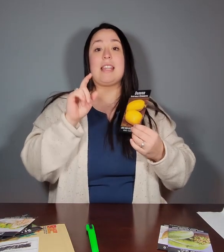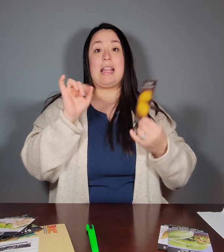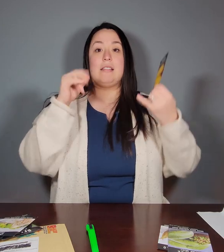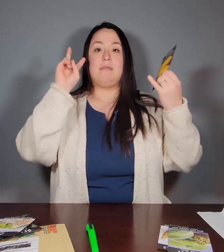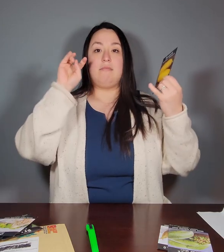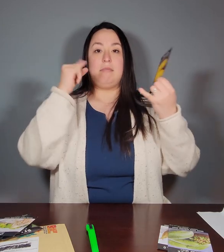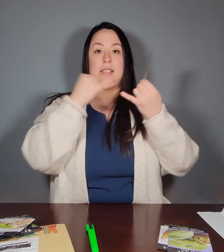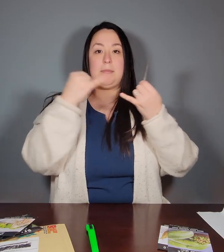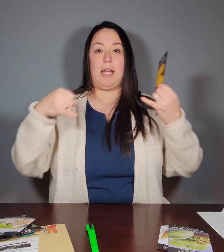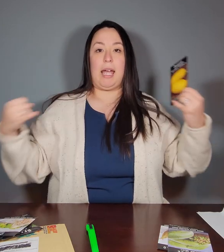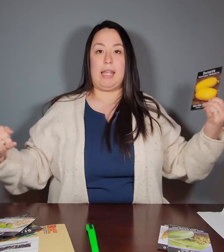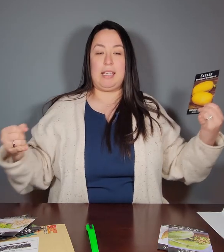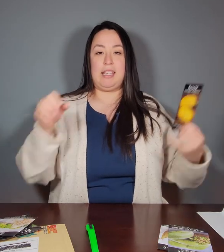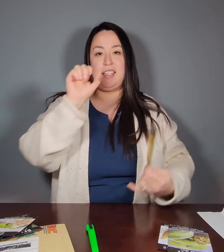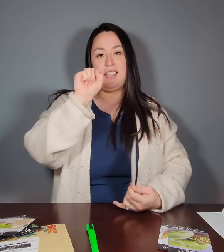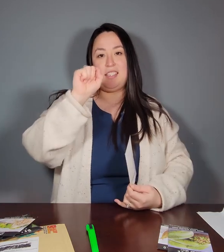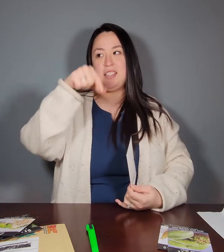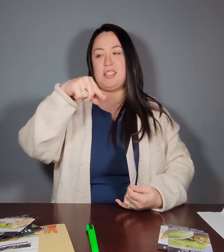This is spaghetti squash.